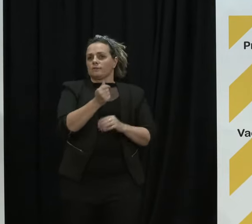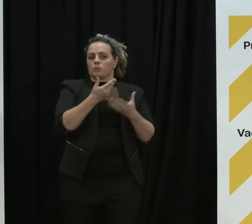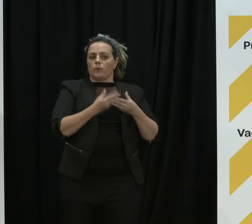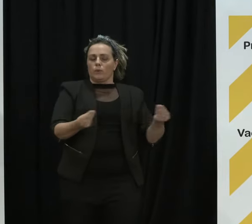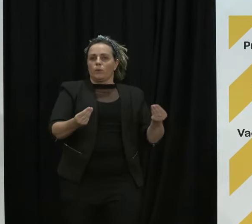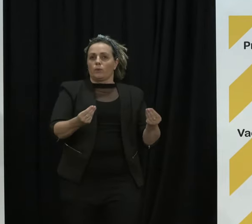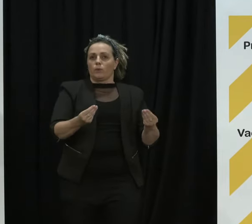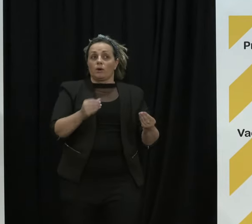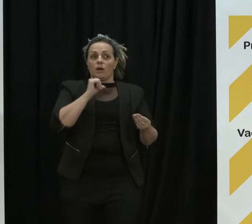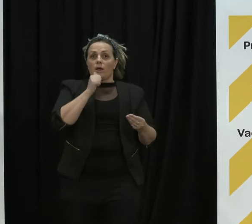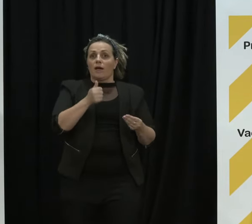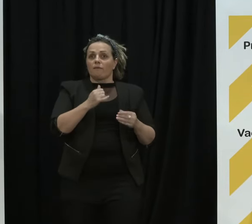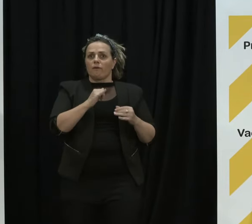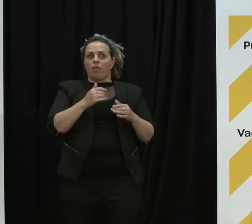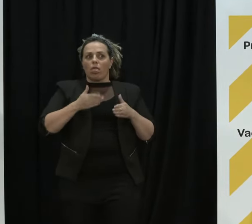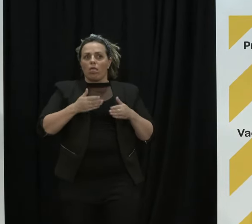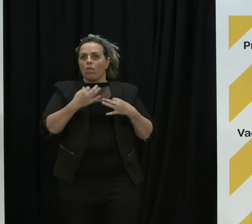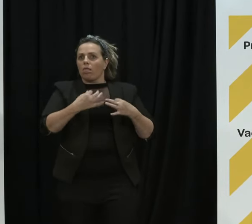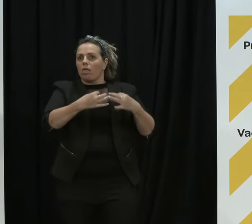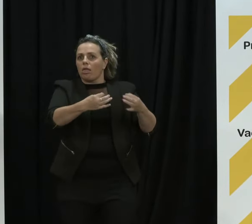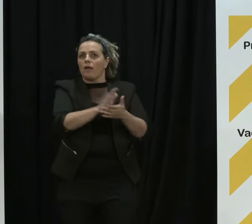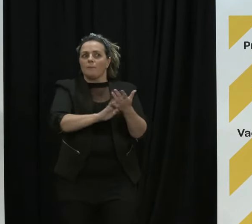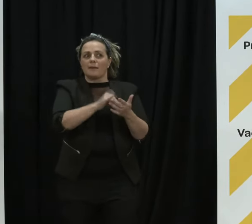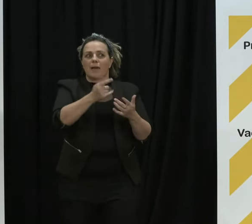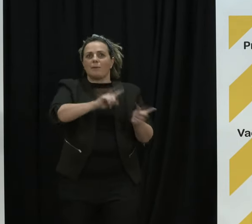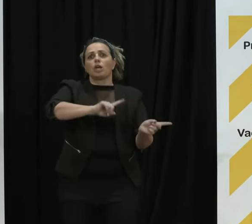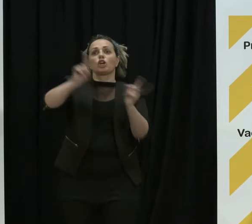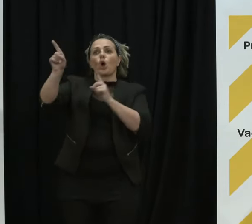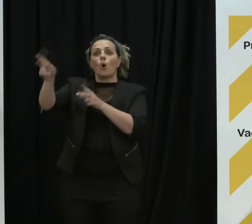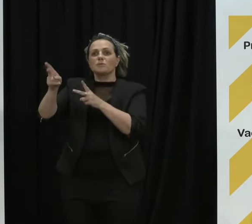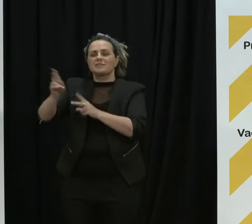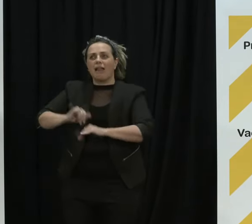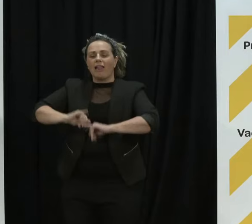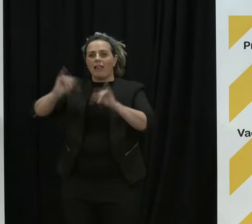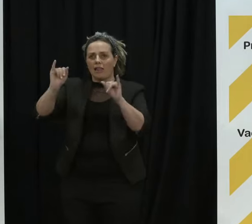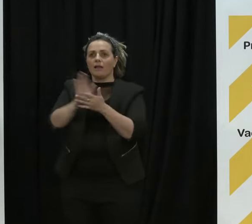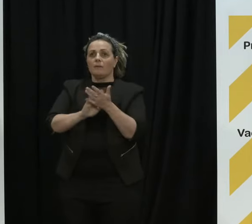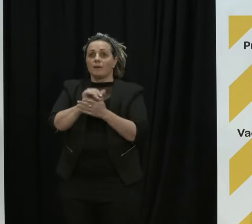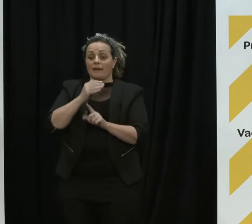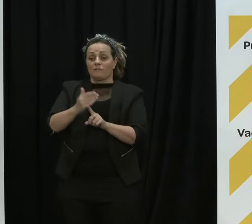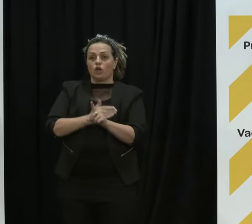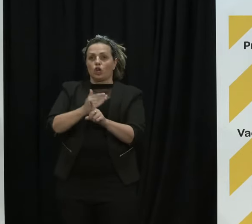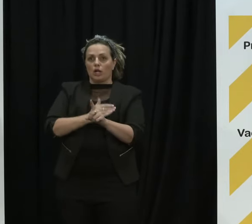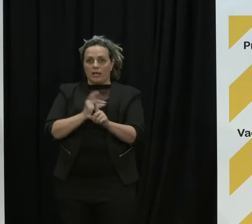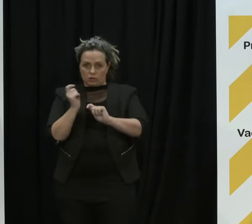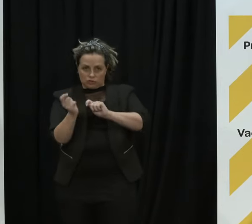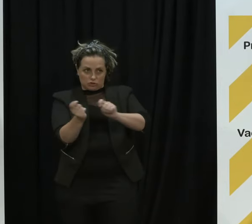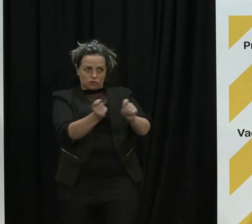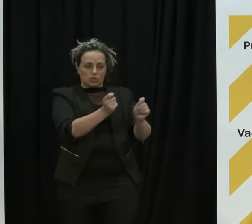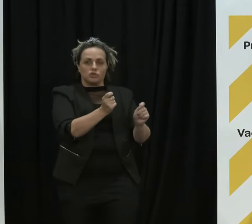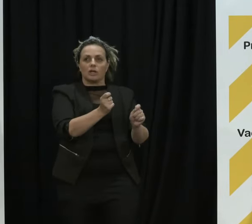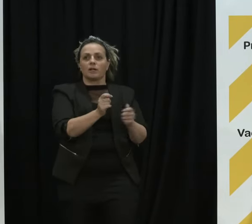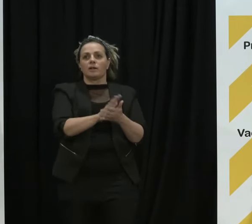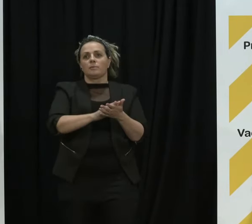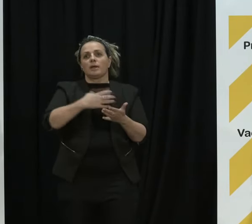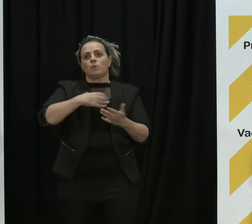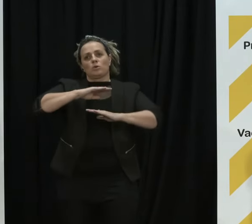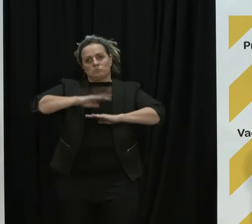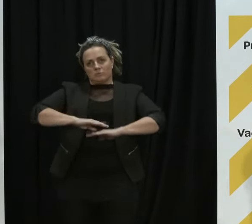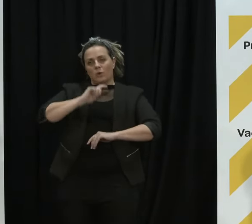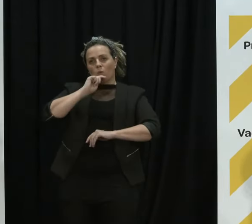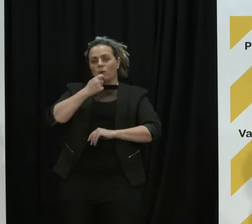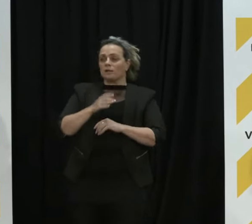also worked out with those professions exactly how they can ensure that they and the people they're treating remain safe. I was going to go to the South Minister.